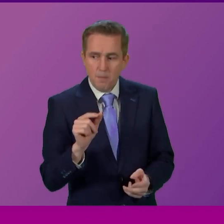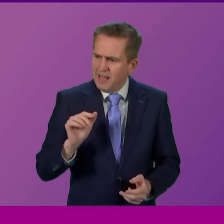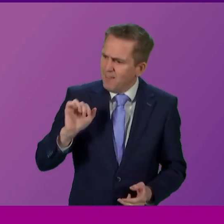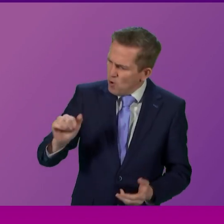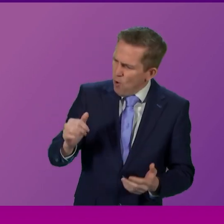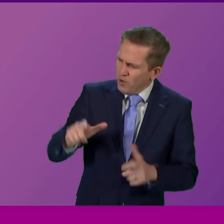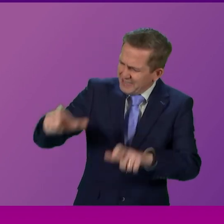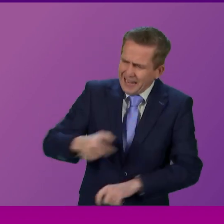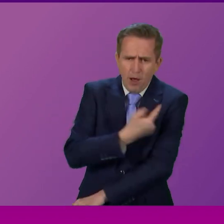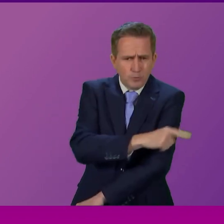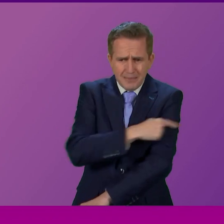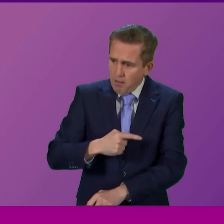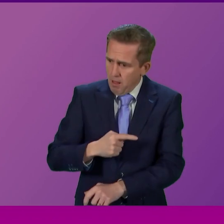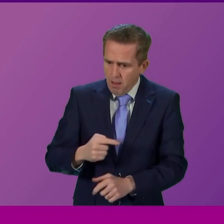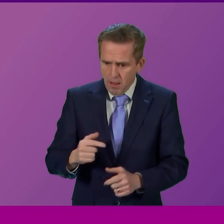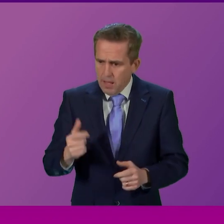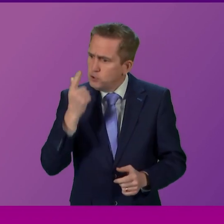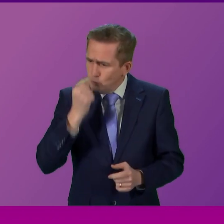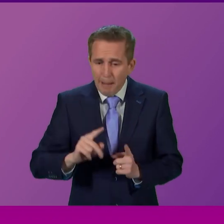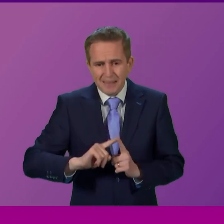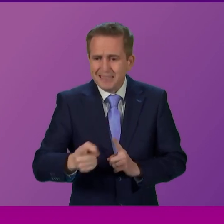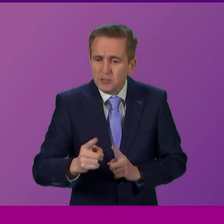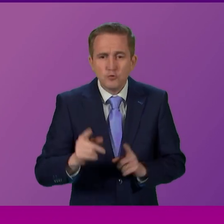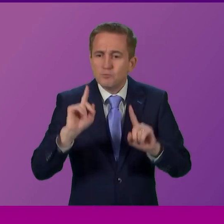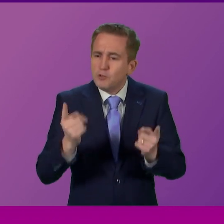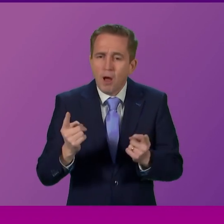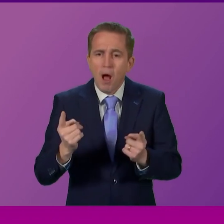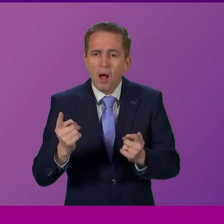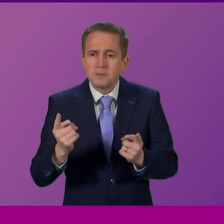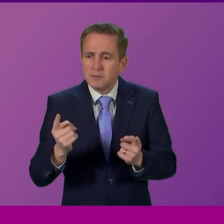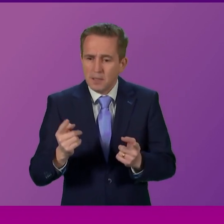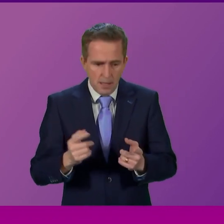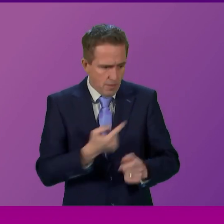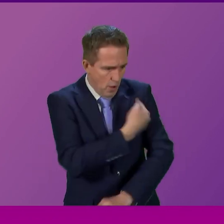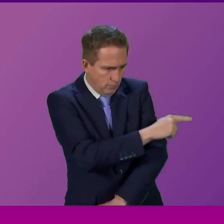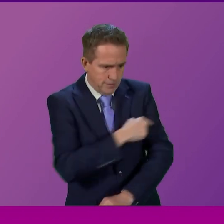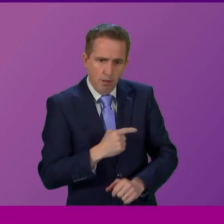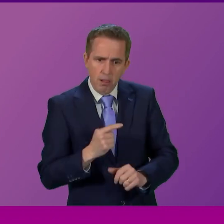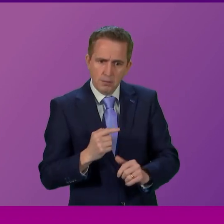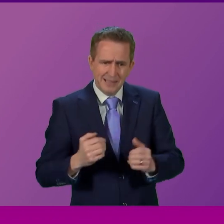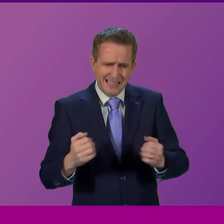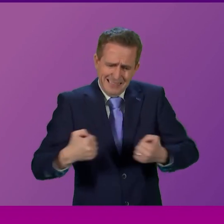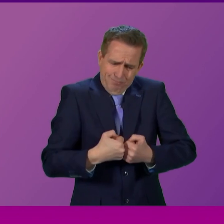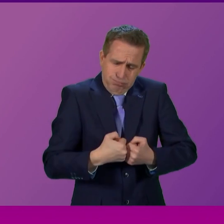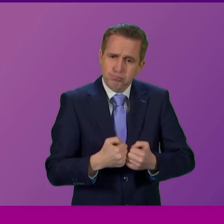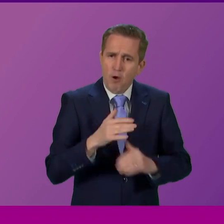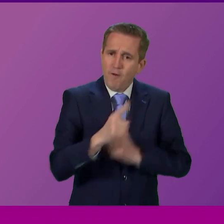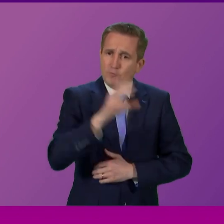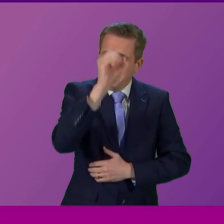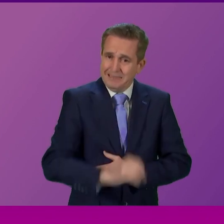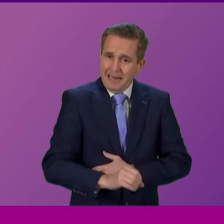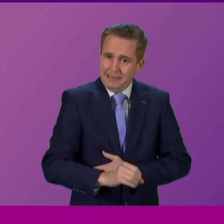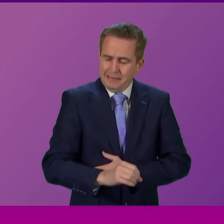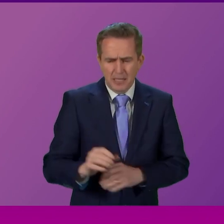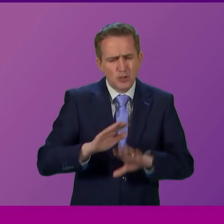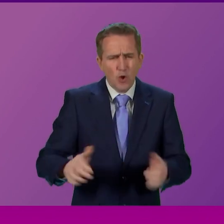discharged at a hospital that may be at 95 99 above 100 percent capacity that cannot be good for the individual